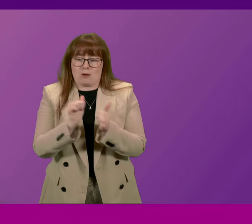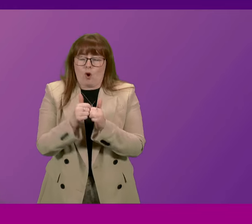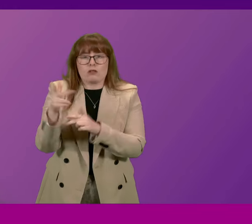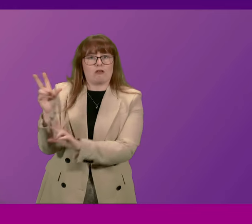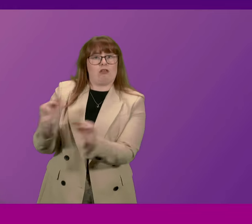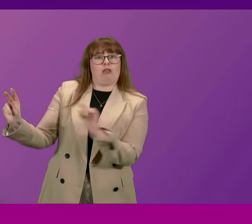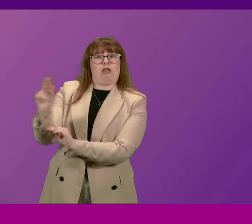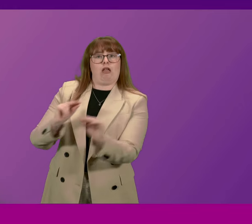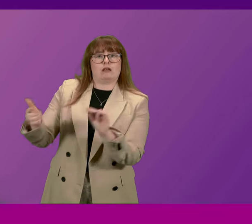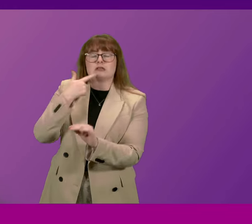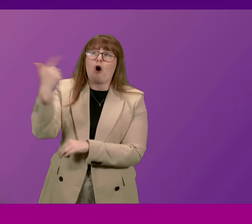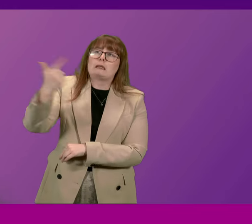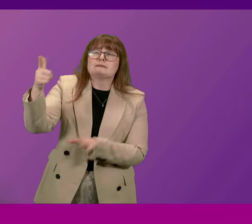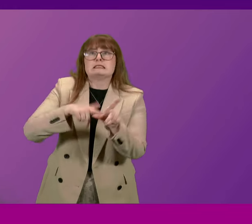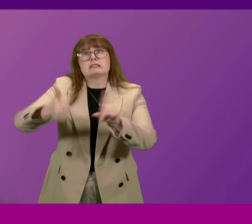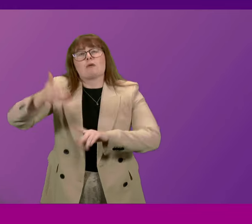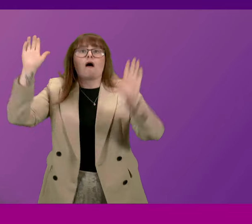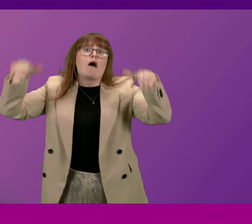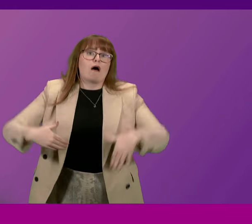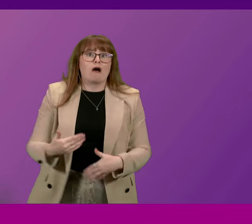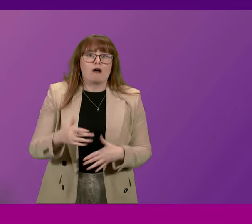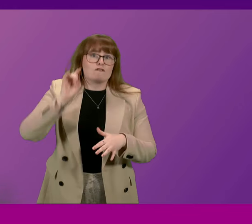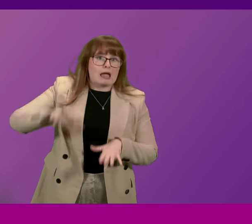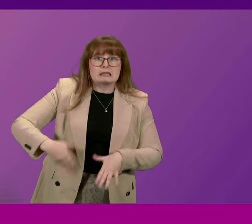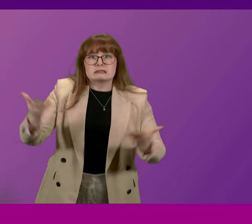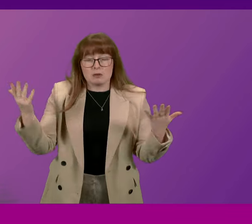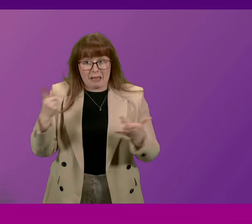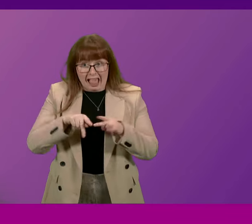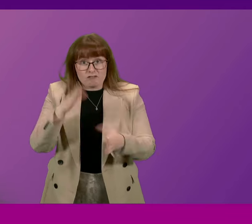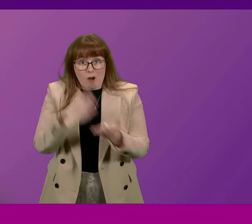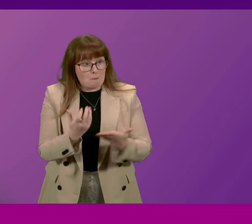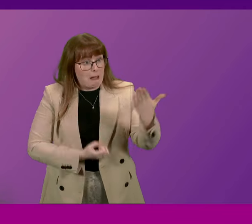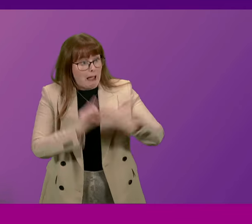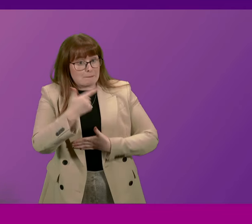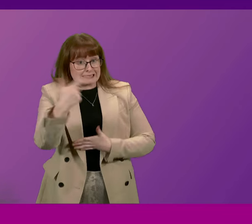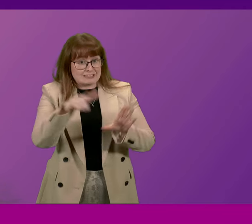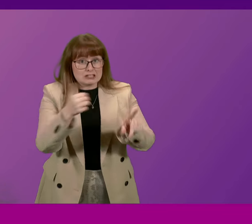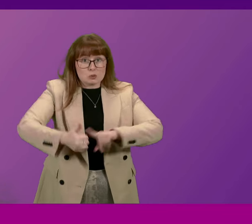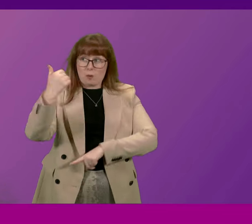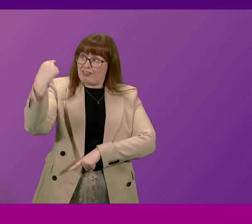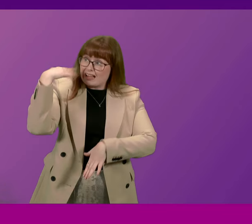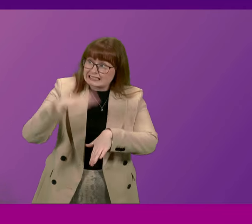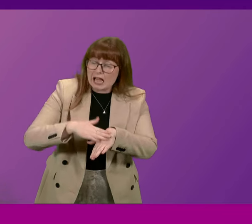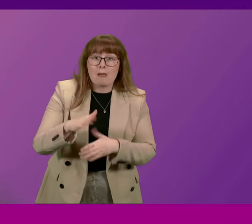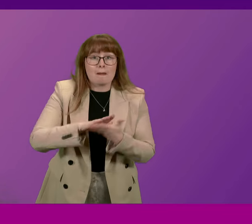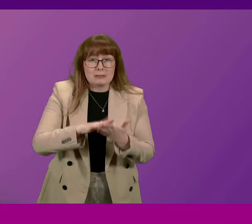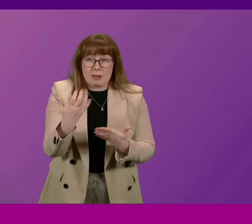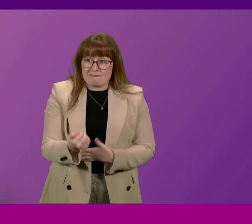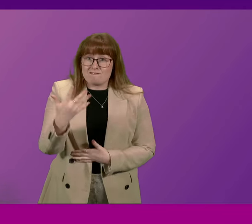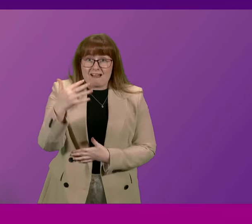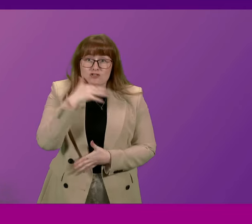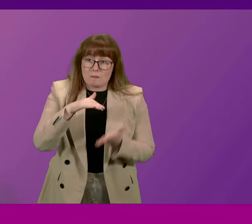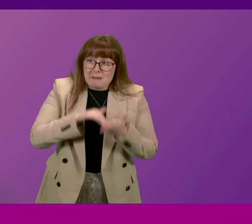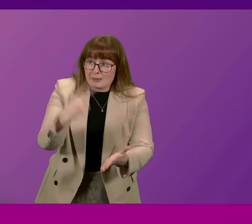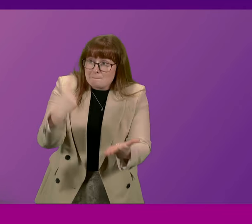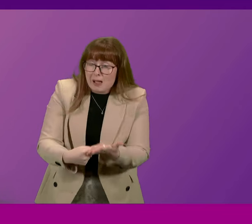muttering 17 years ago, well, if we'd been able to proceed with projects at that time, we would have had £500 million